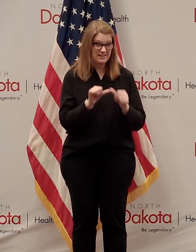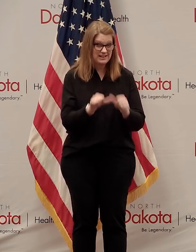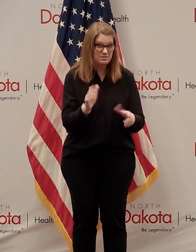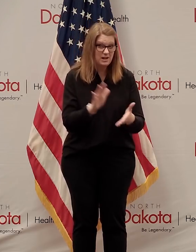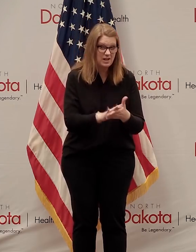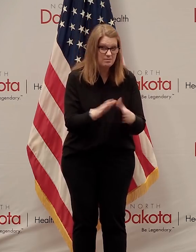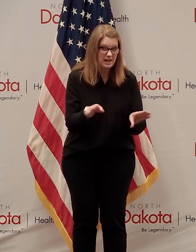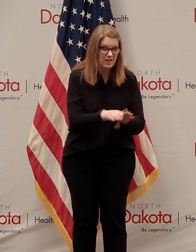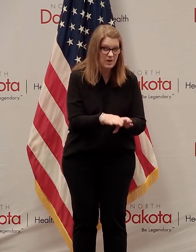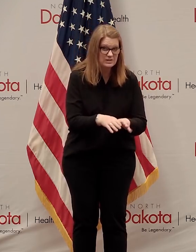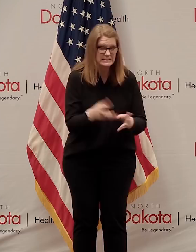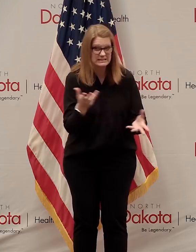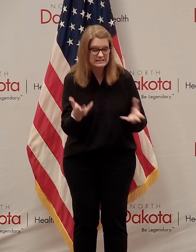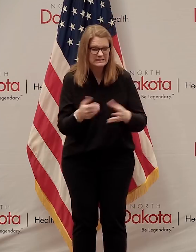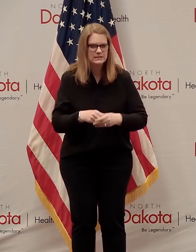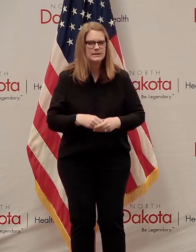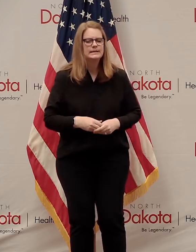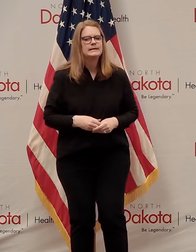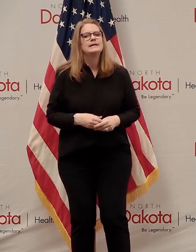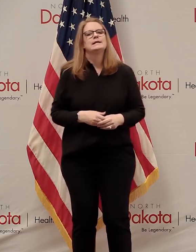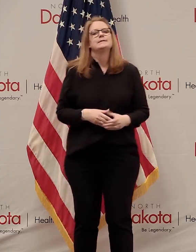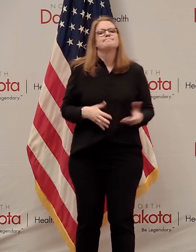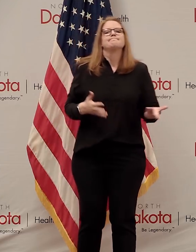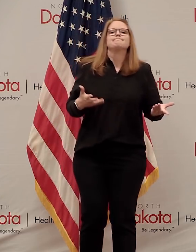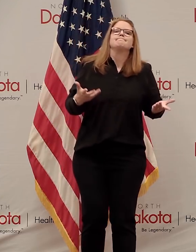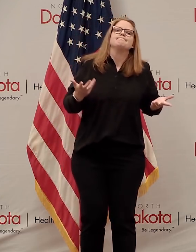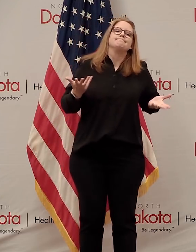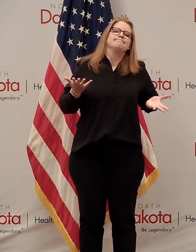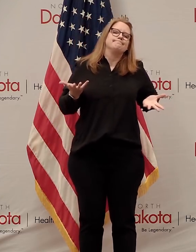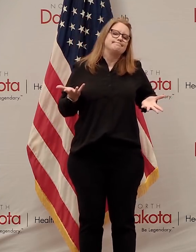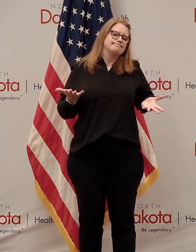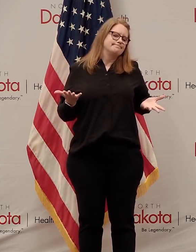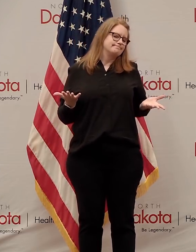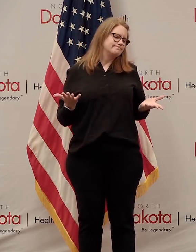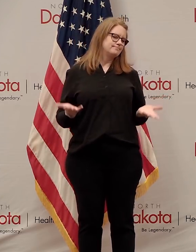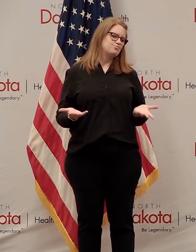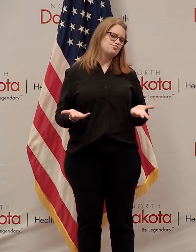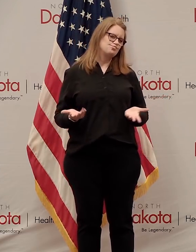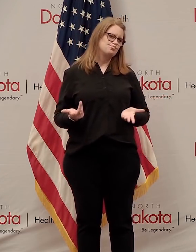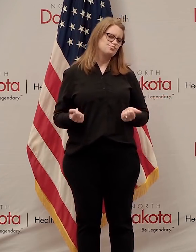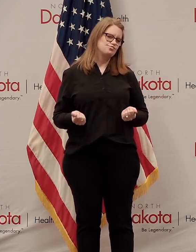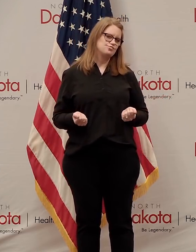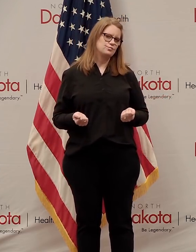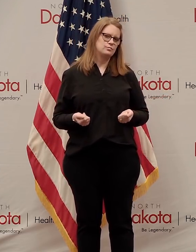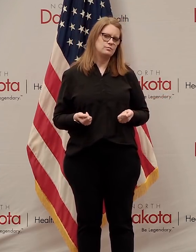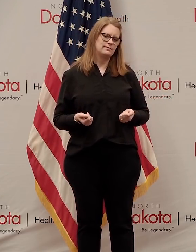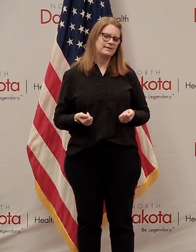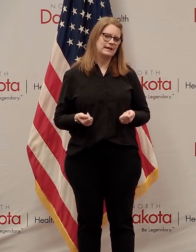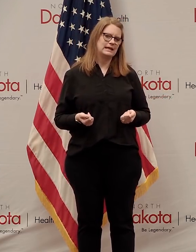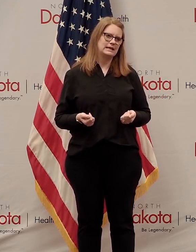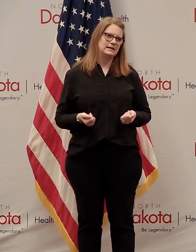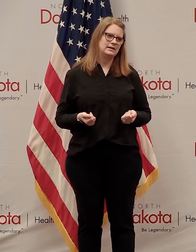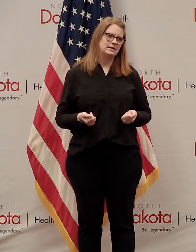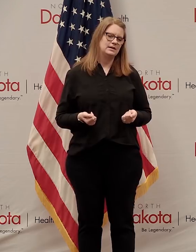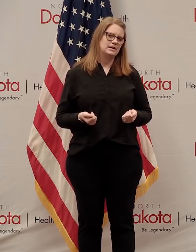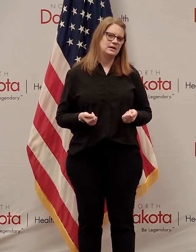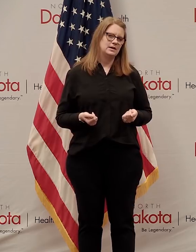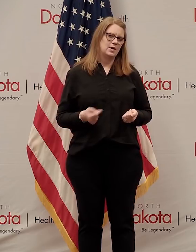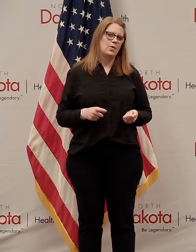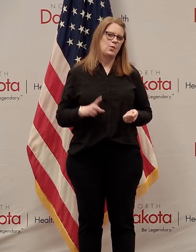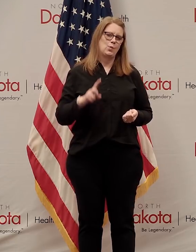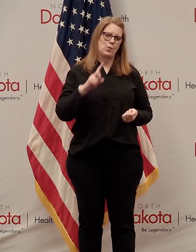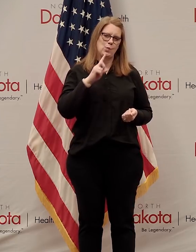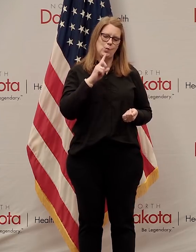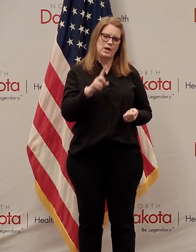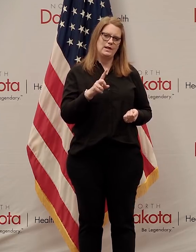I'm not an odds maker, Eric, so I won't issue odds today, but I would say that we'll be taking a good hard